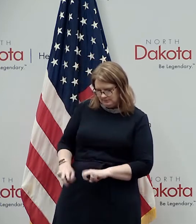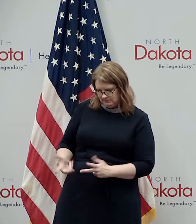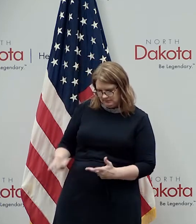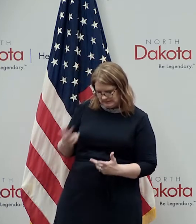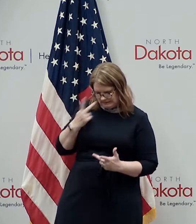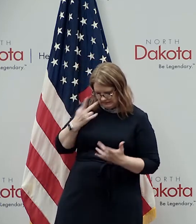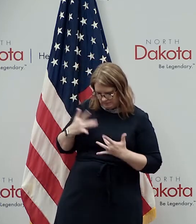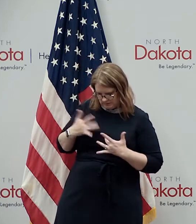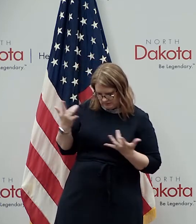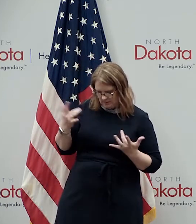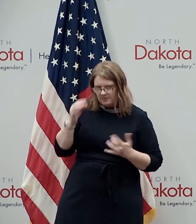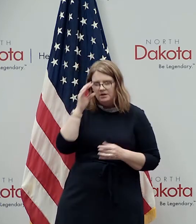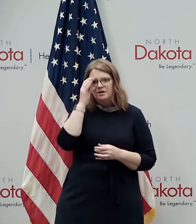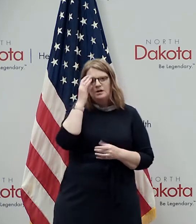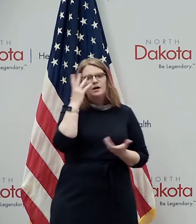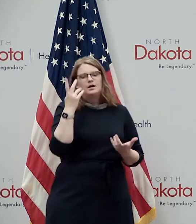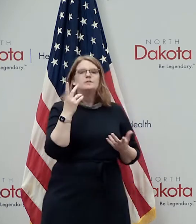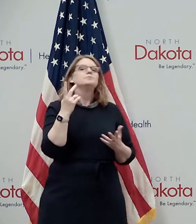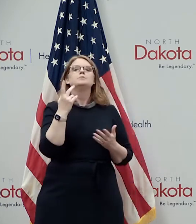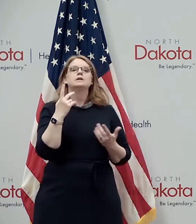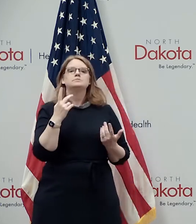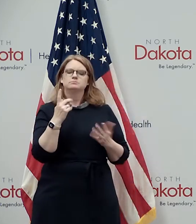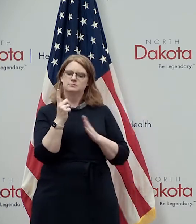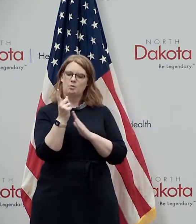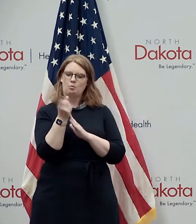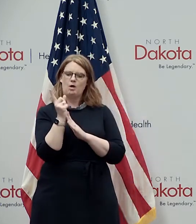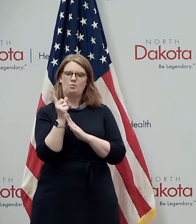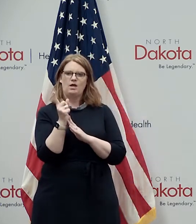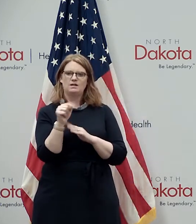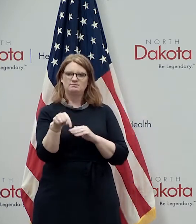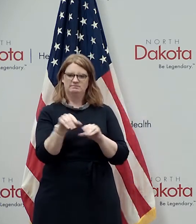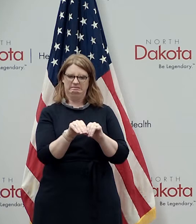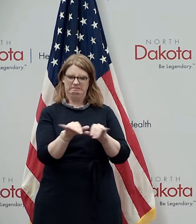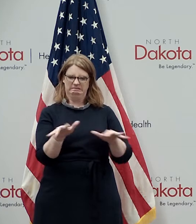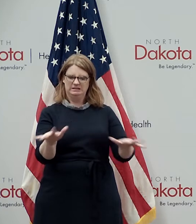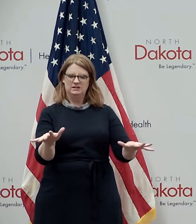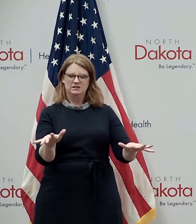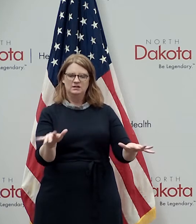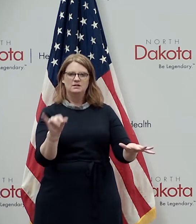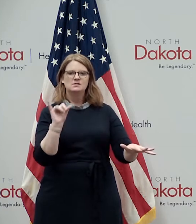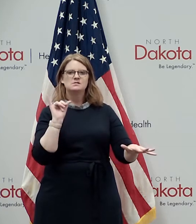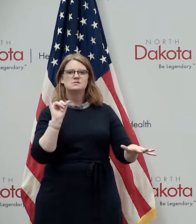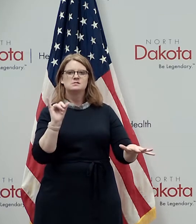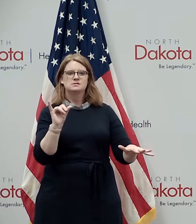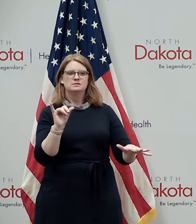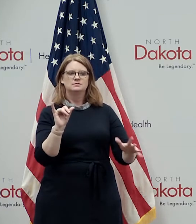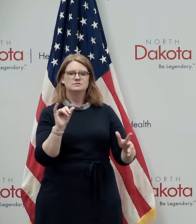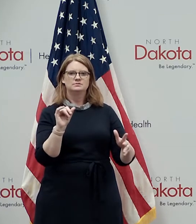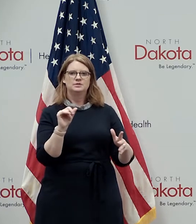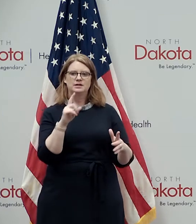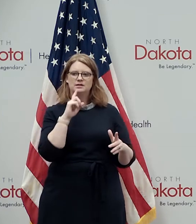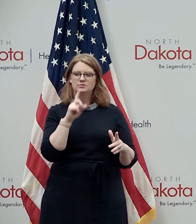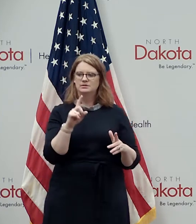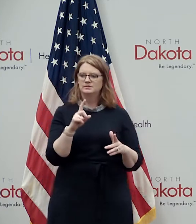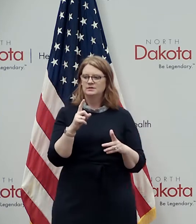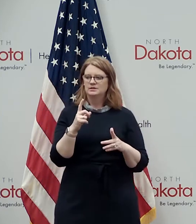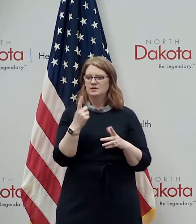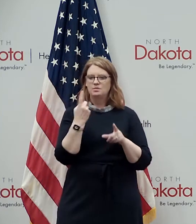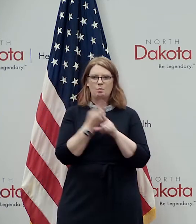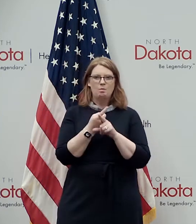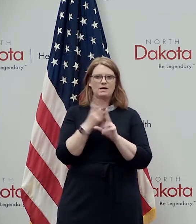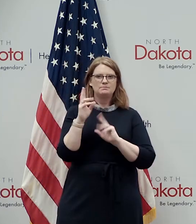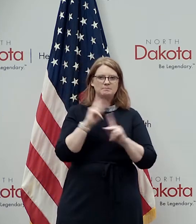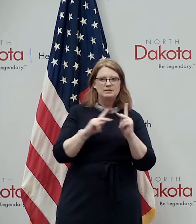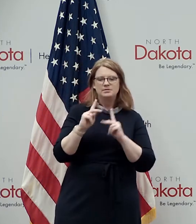but early on we know we needed to get some some of the right people with the right skills engaged right